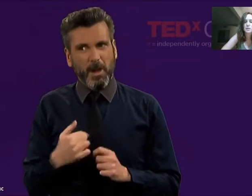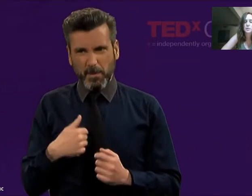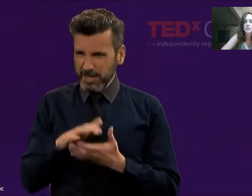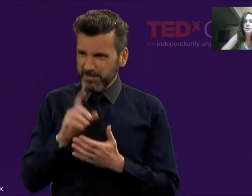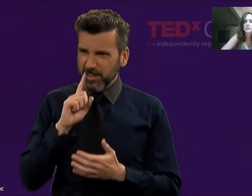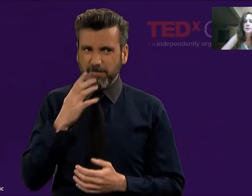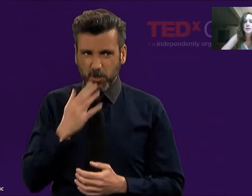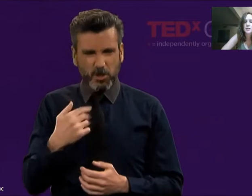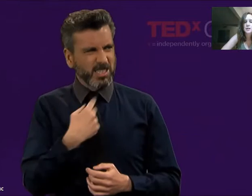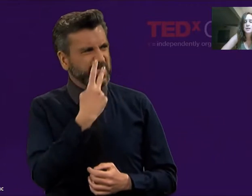quickly.